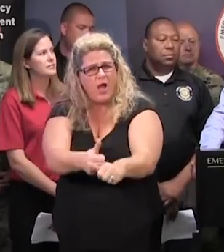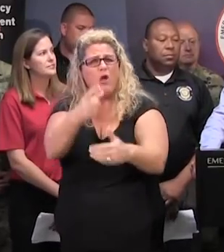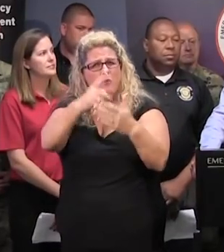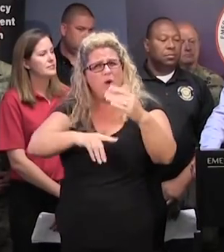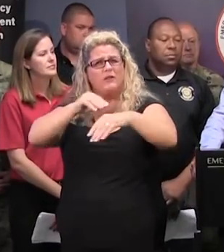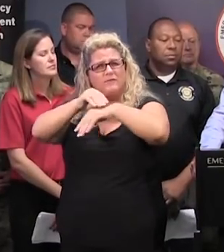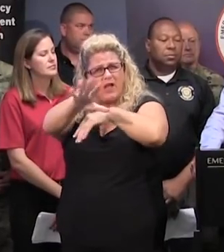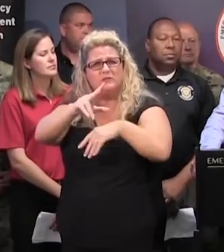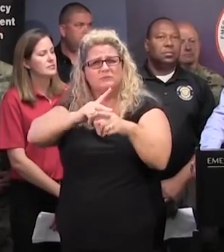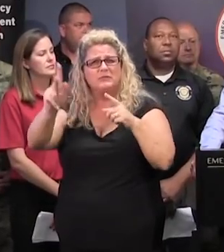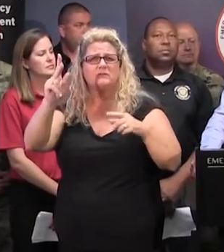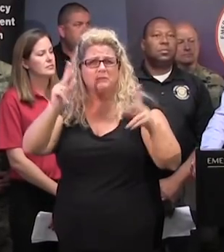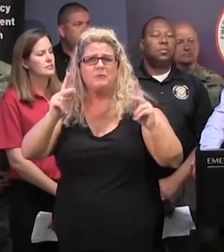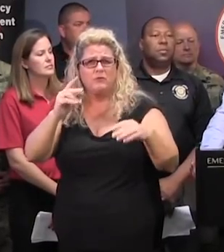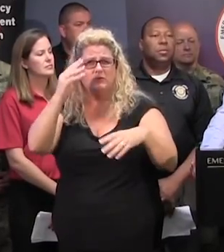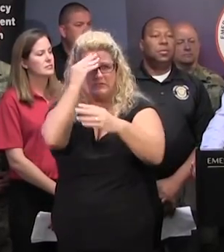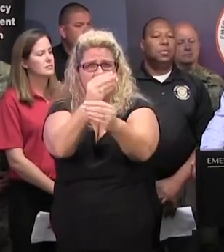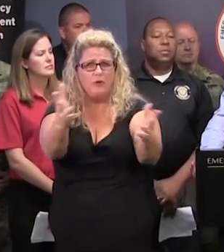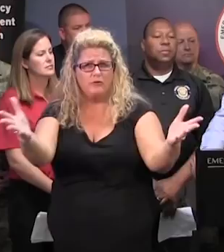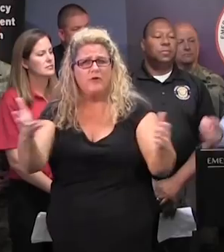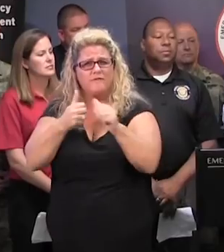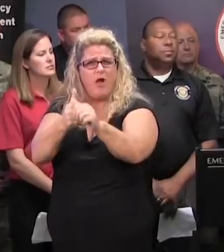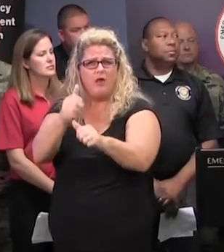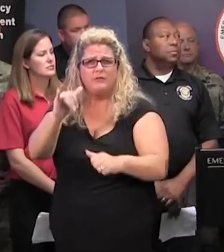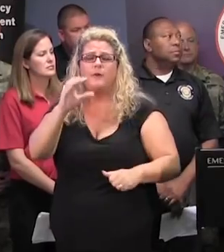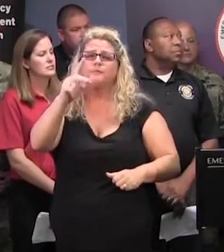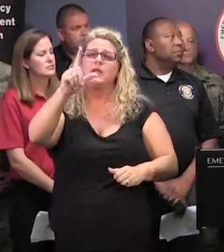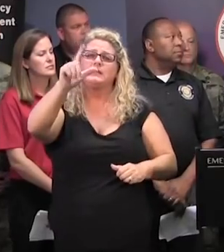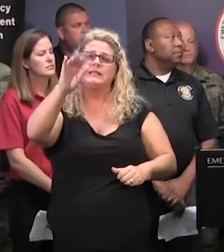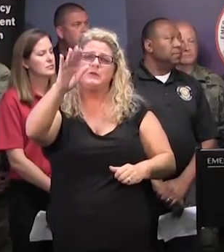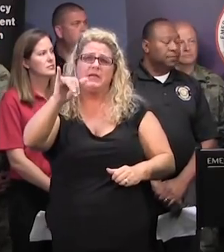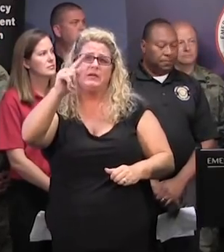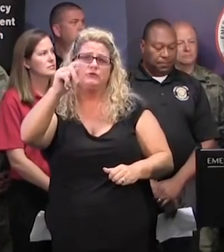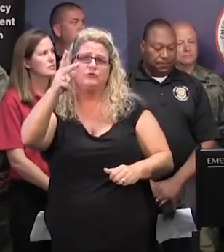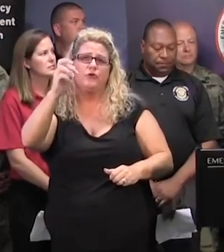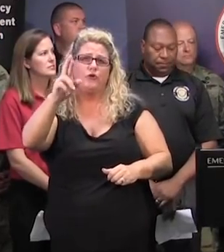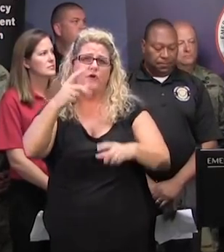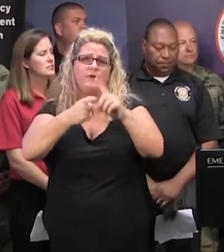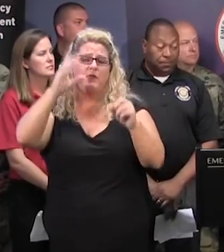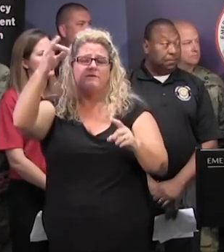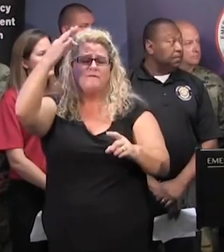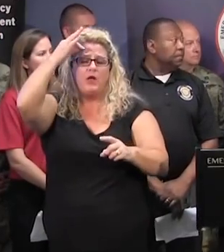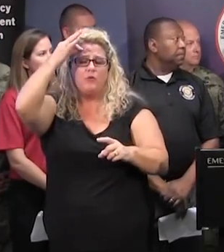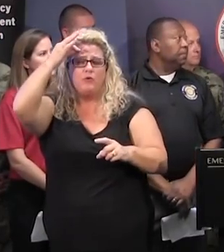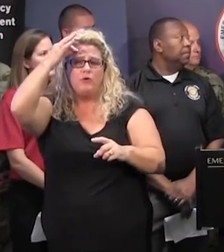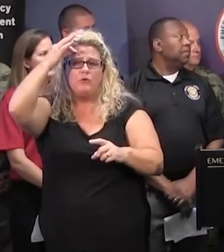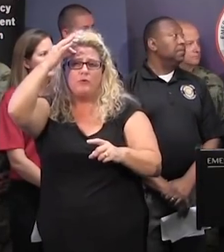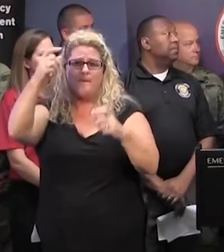of the professionals in this area. One of those is Libby Turner from the Federal Emergency Management Agency. Libby?